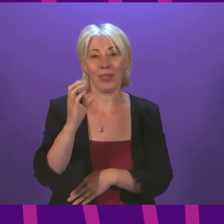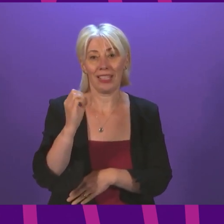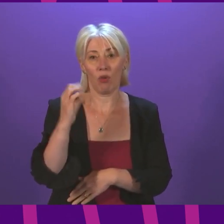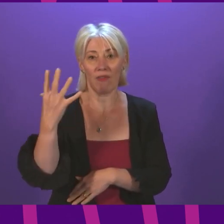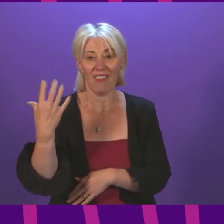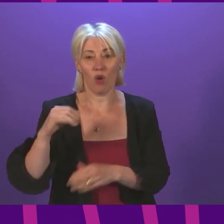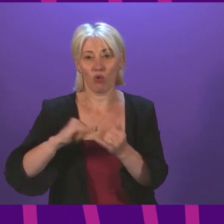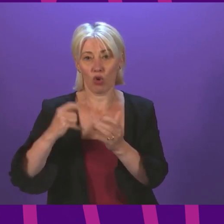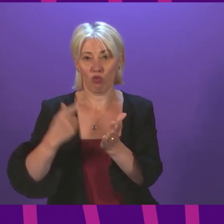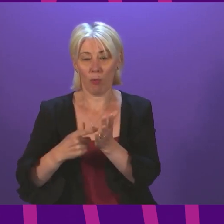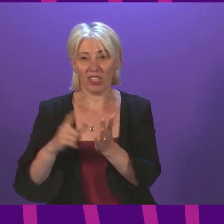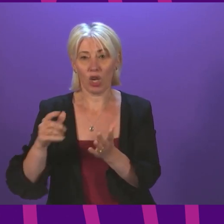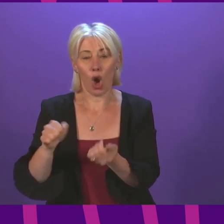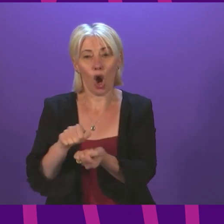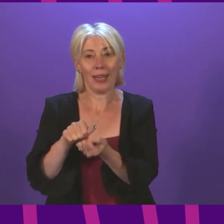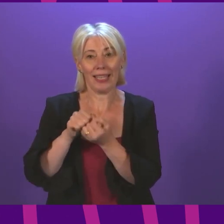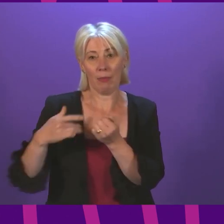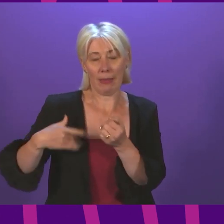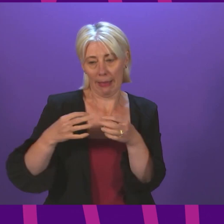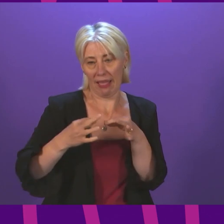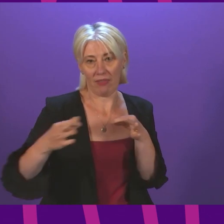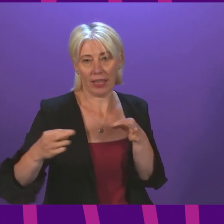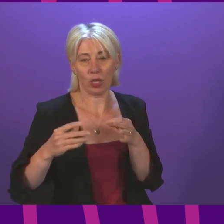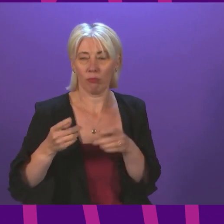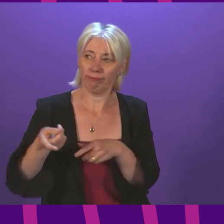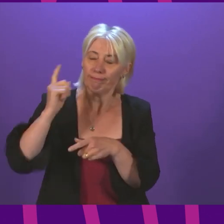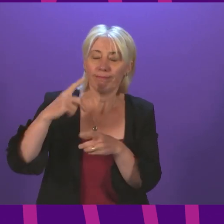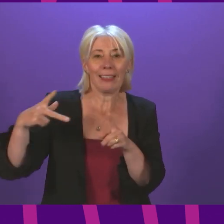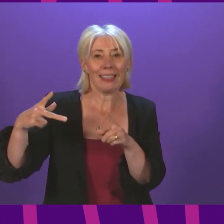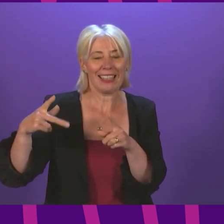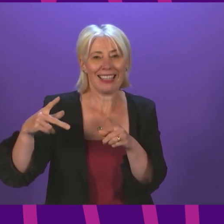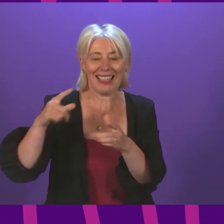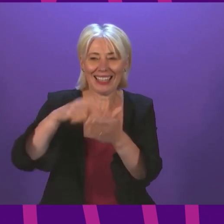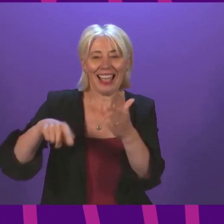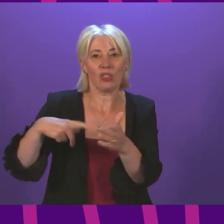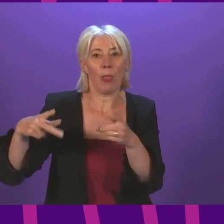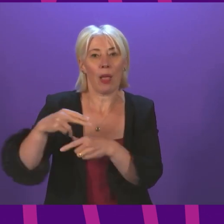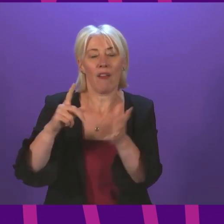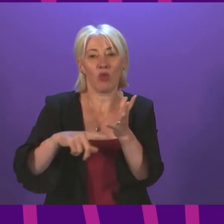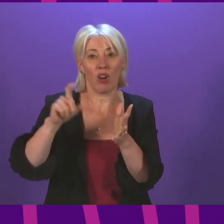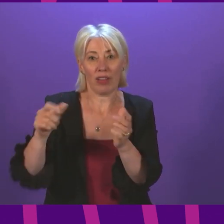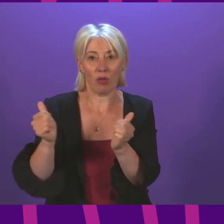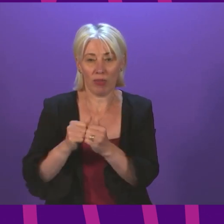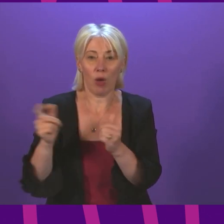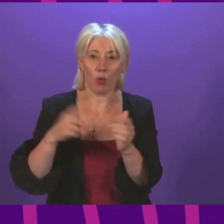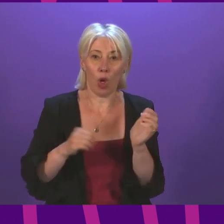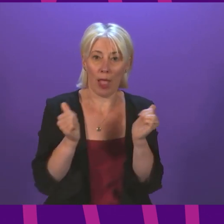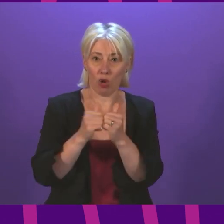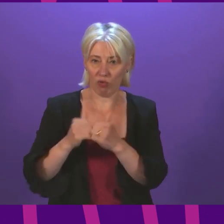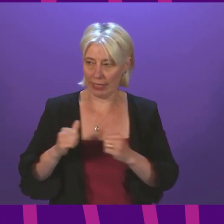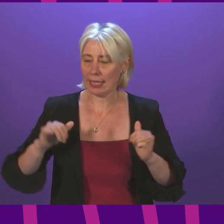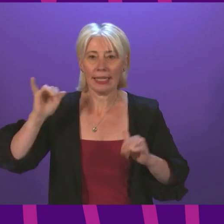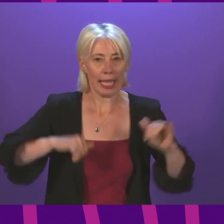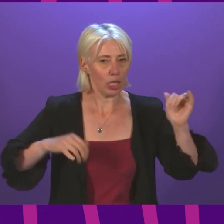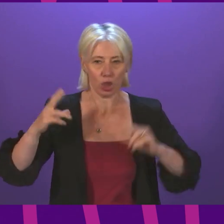of Shona Robison on keeping the lifeline, a call to cancel the cut to universal credit be agreed. Are we all agreed? Yes.